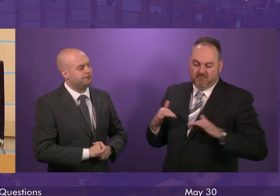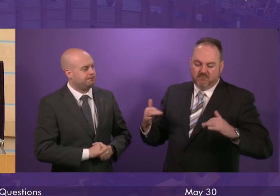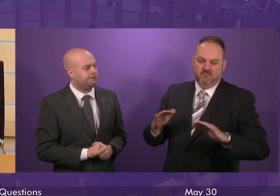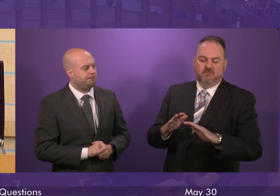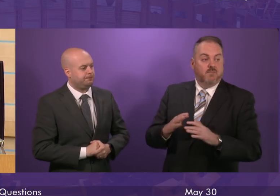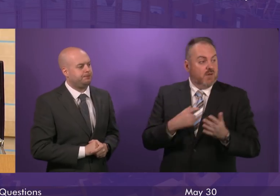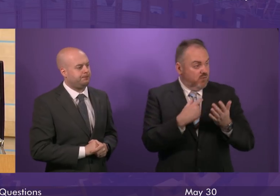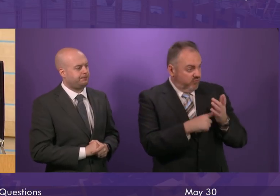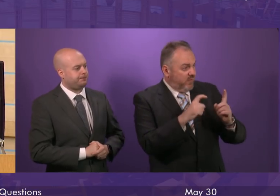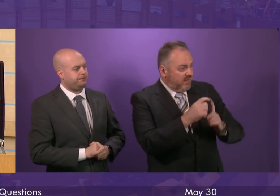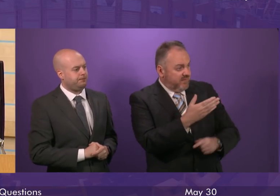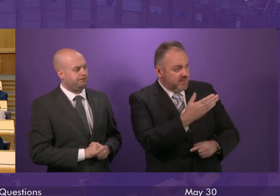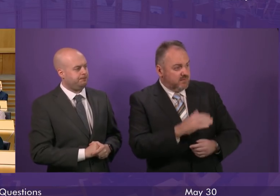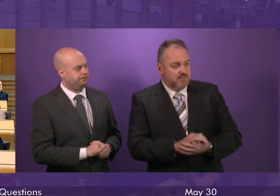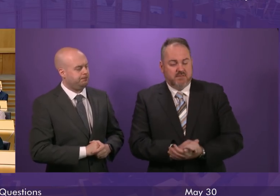Ruth Davidson.